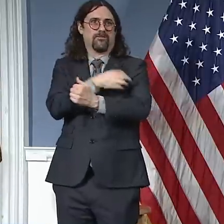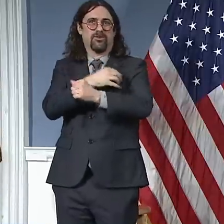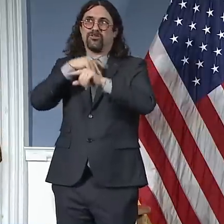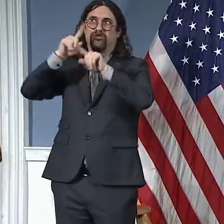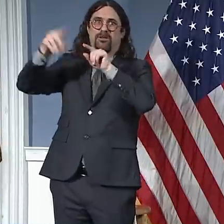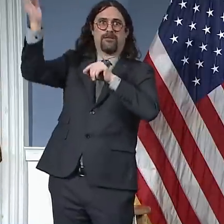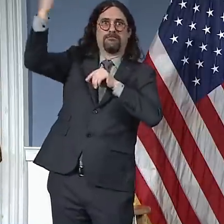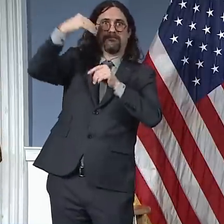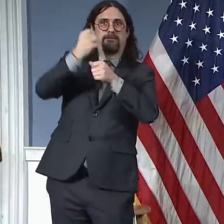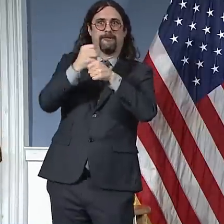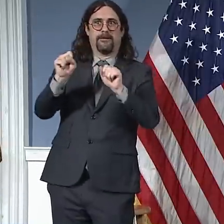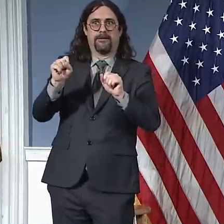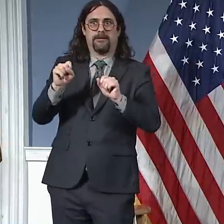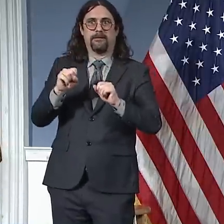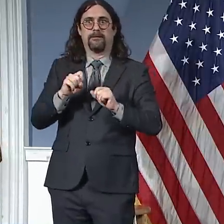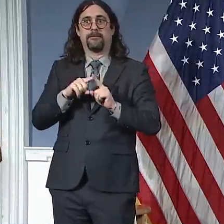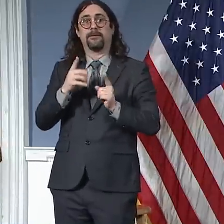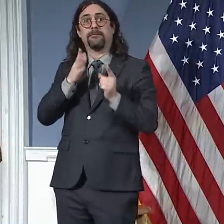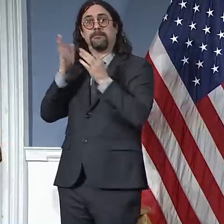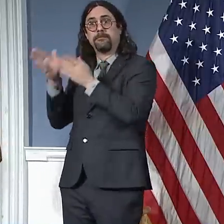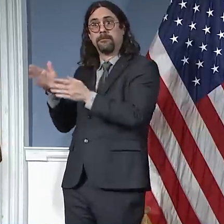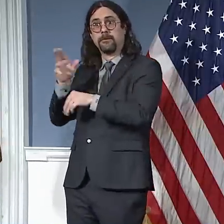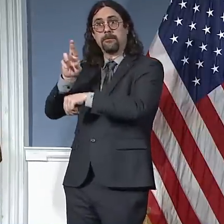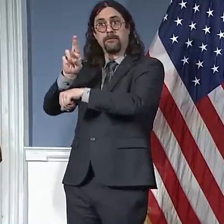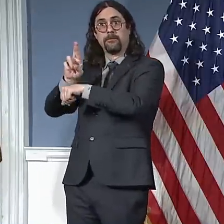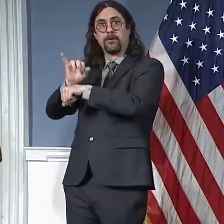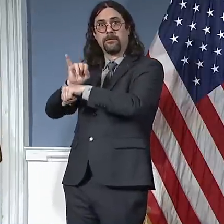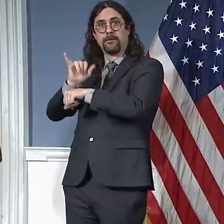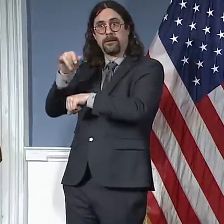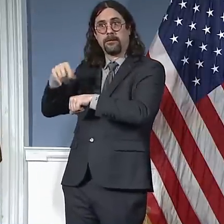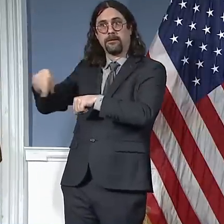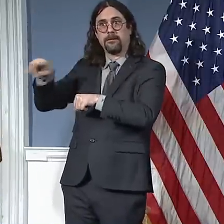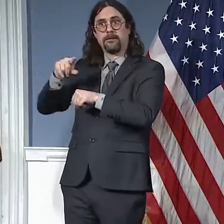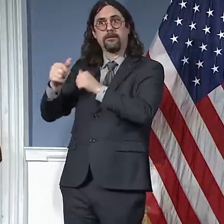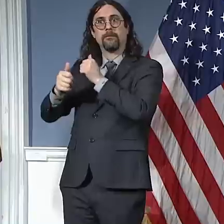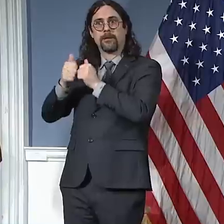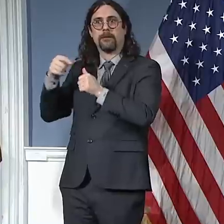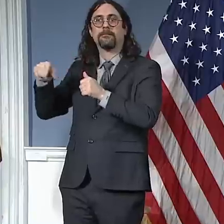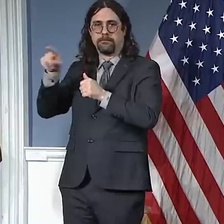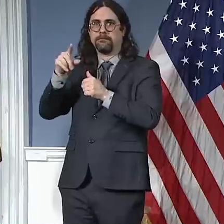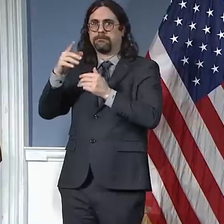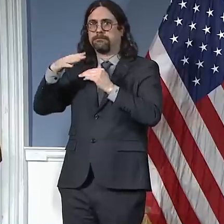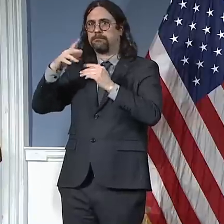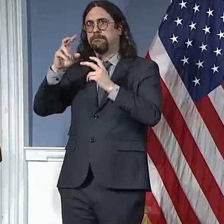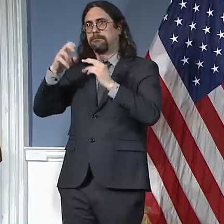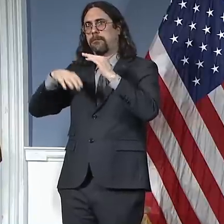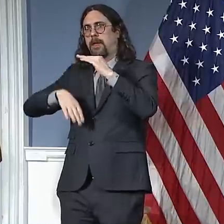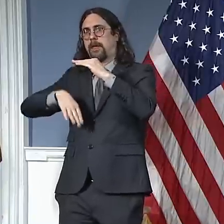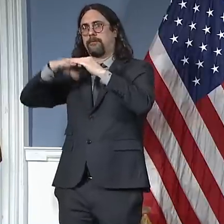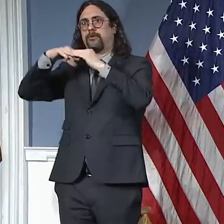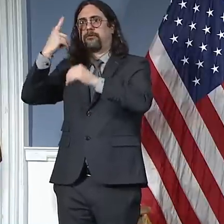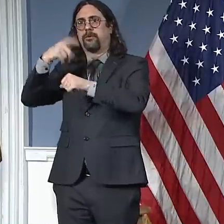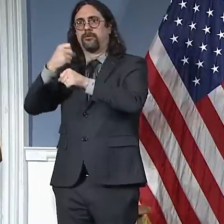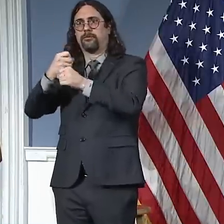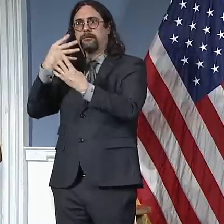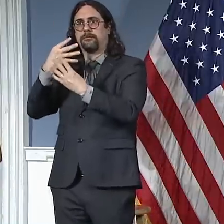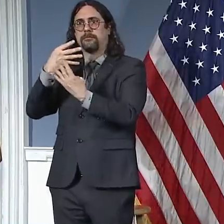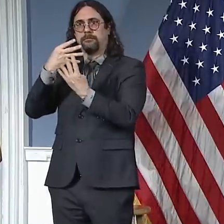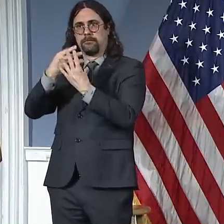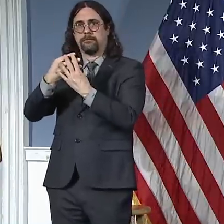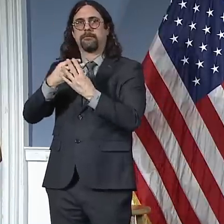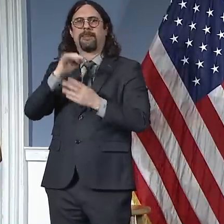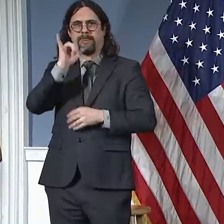misdemeanors and non-violent felonies. So when we looked at that category of people, there's over